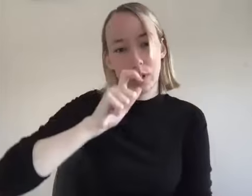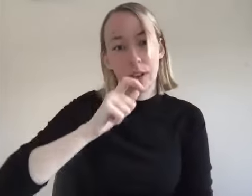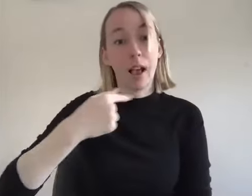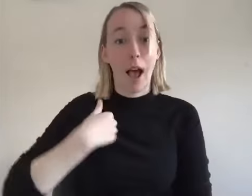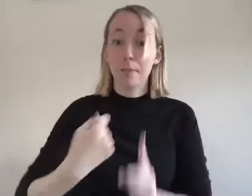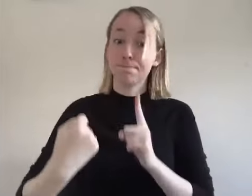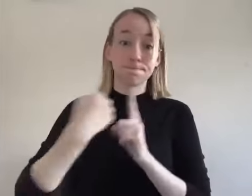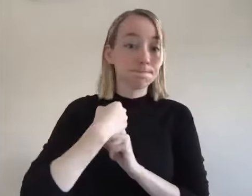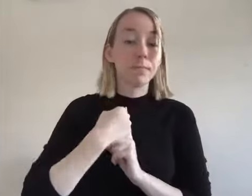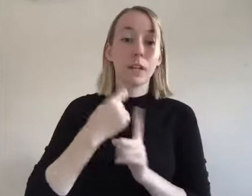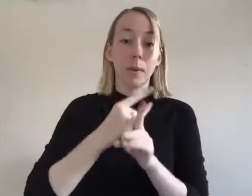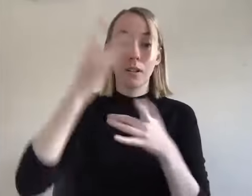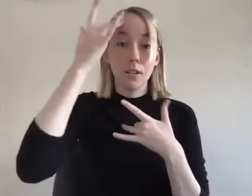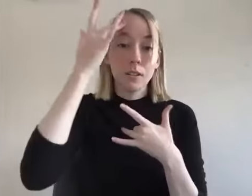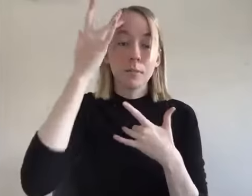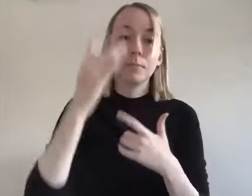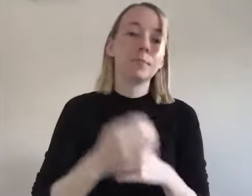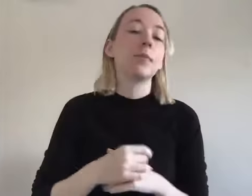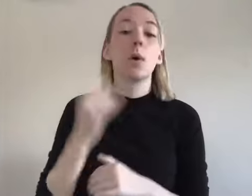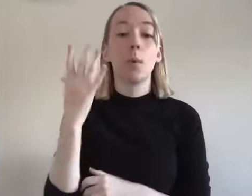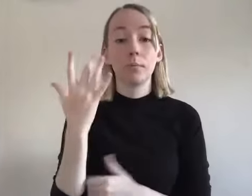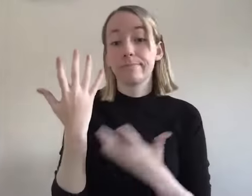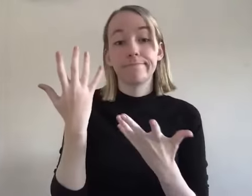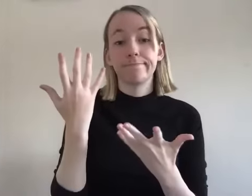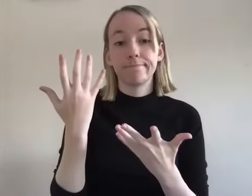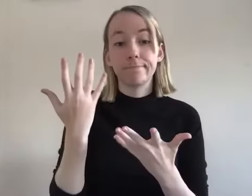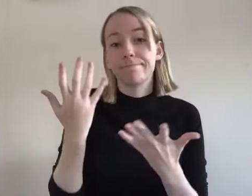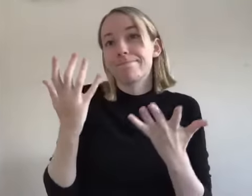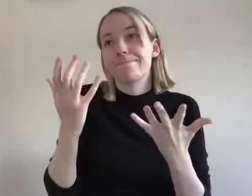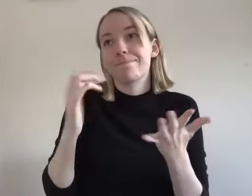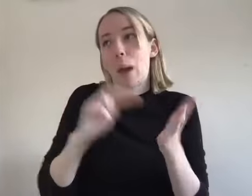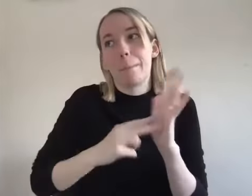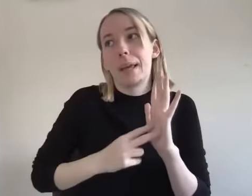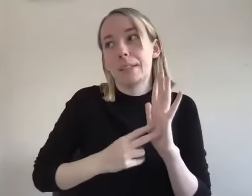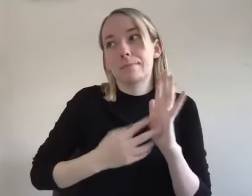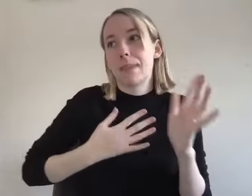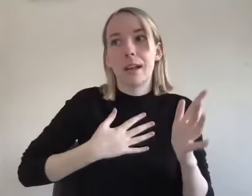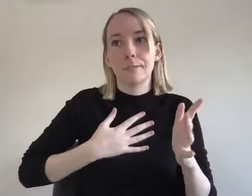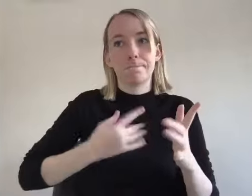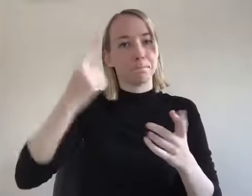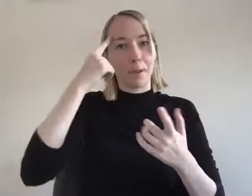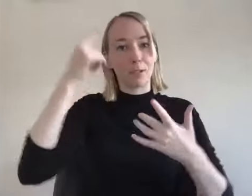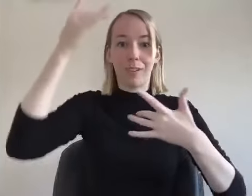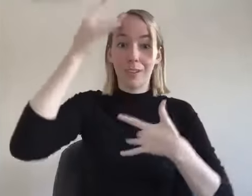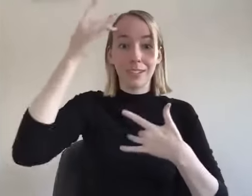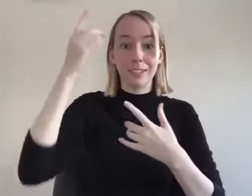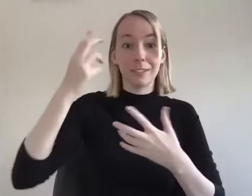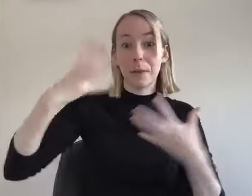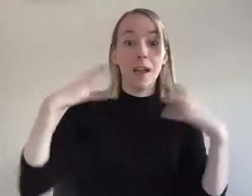i am affected by alcoholism and that's i mean all over my mental health history